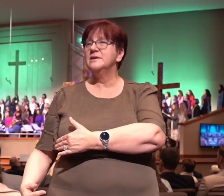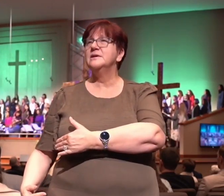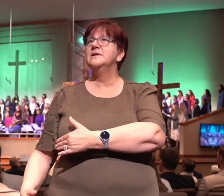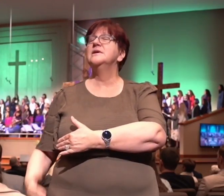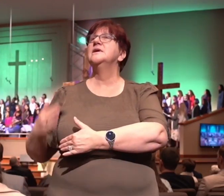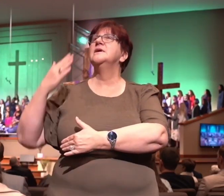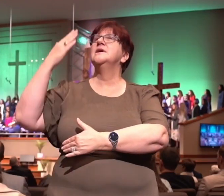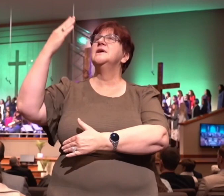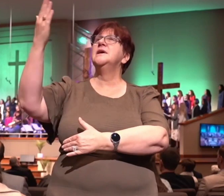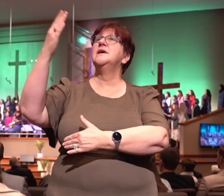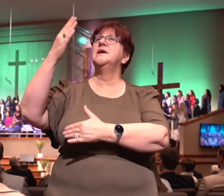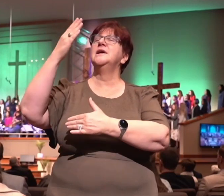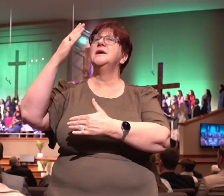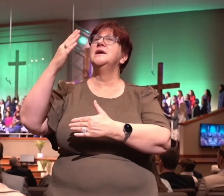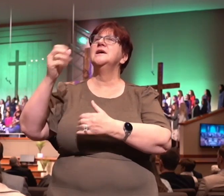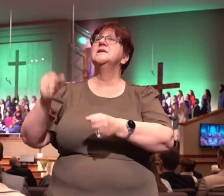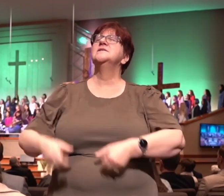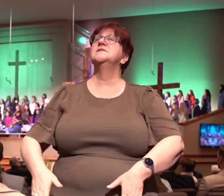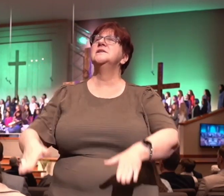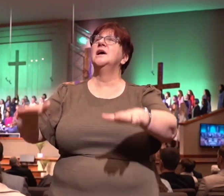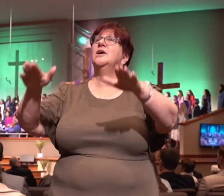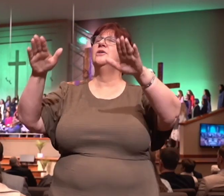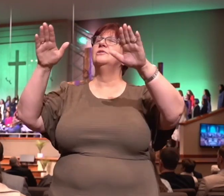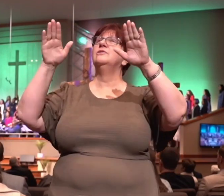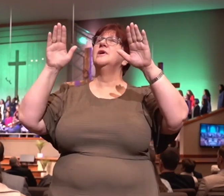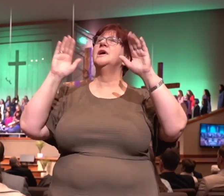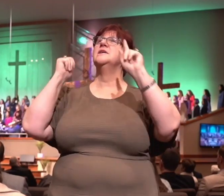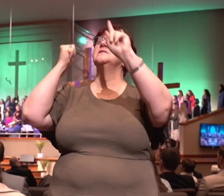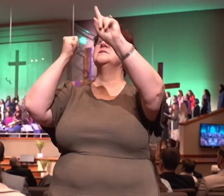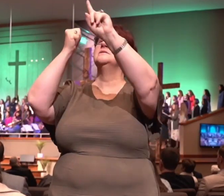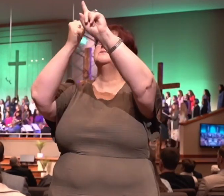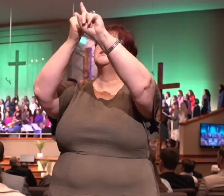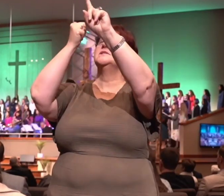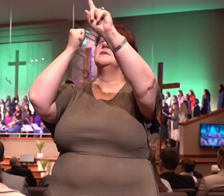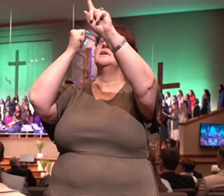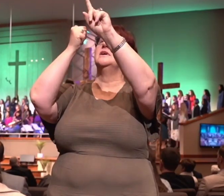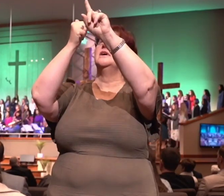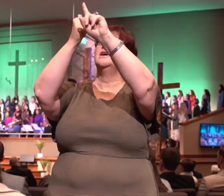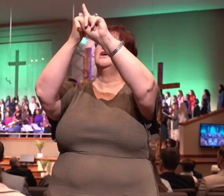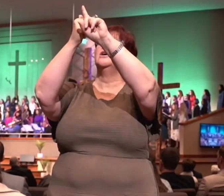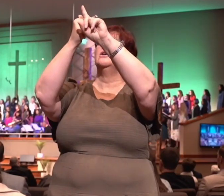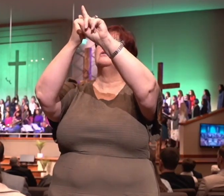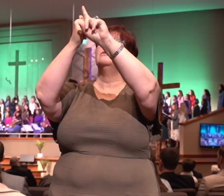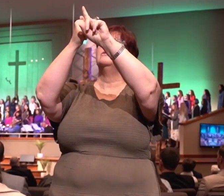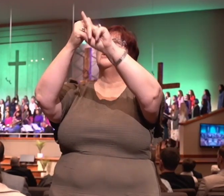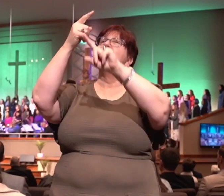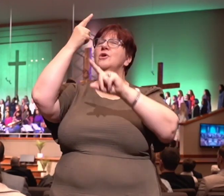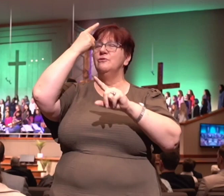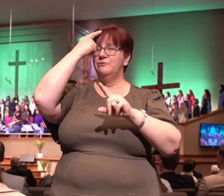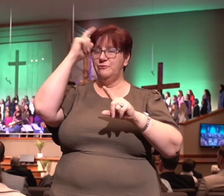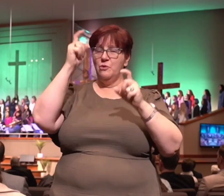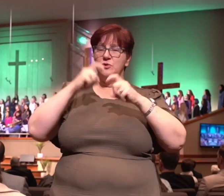He gave His life's run for